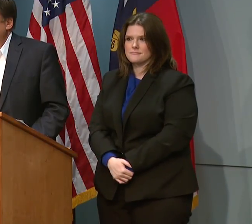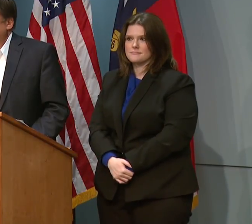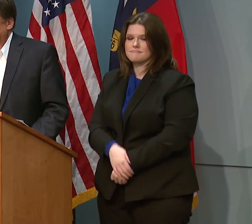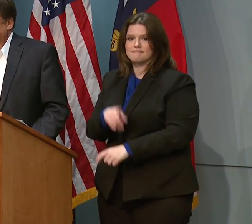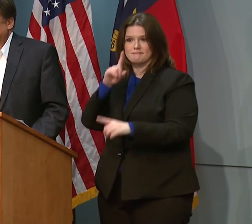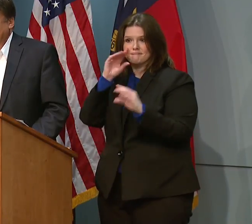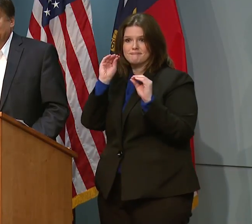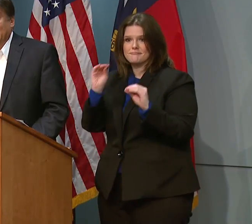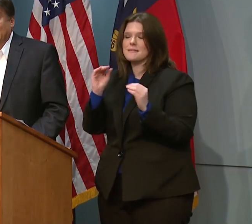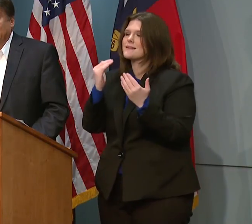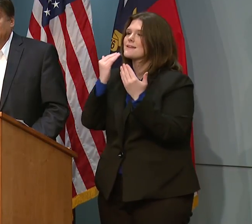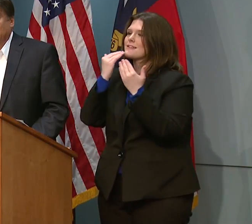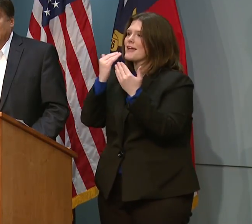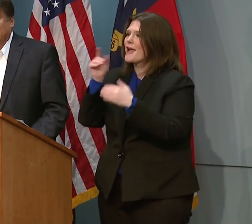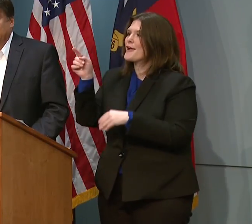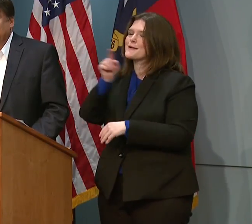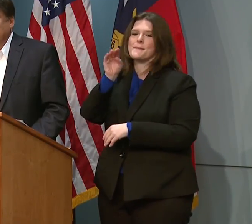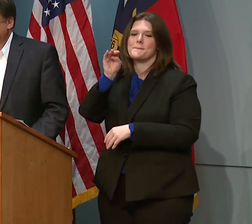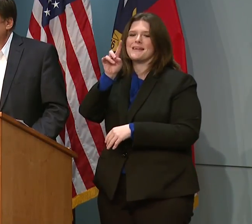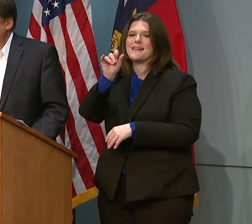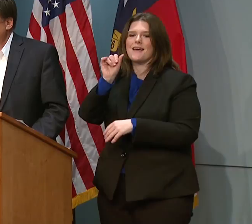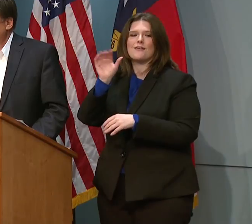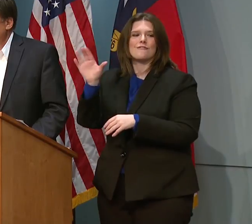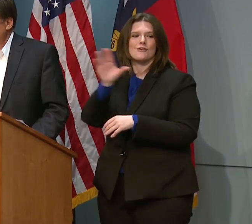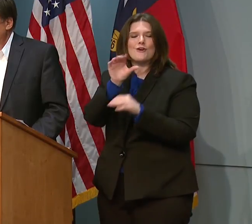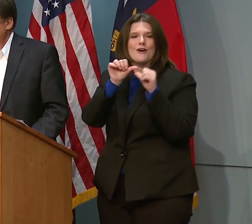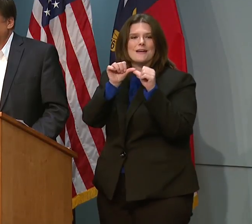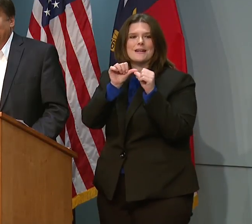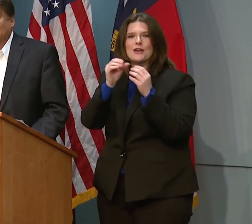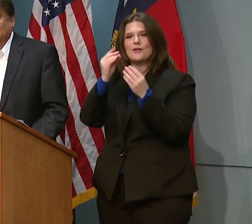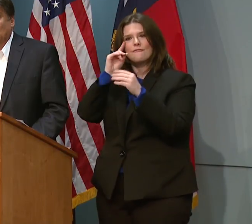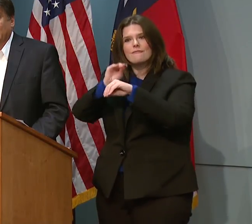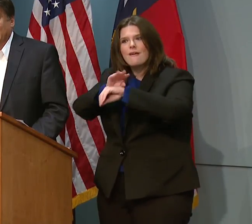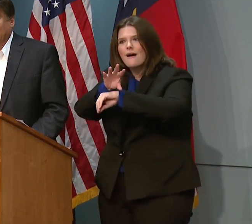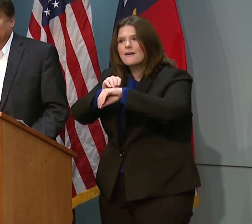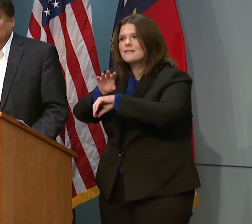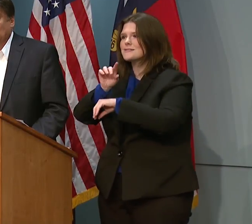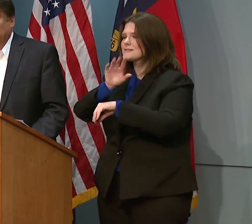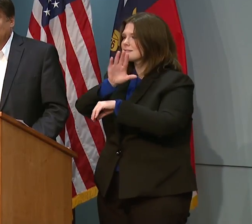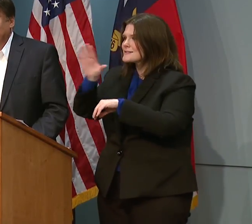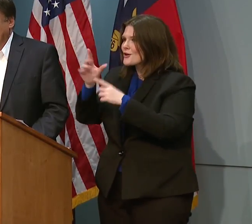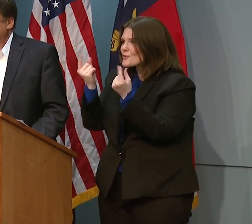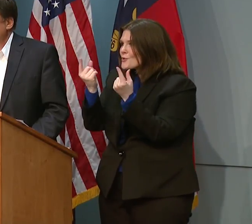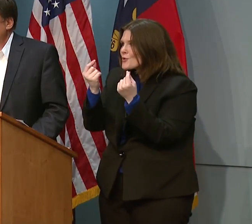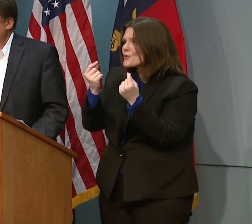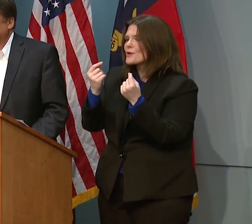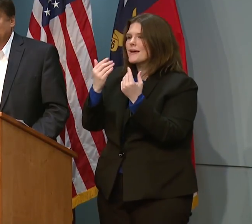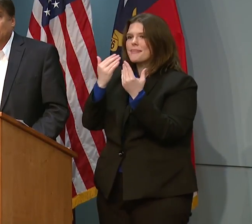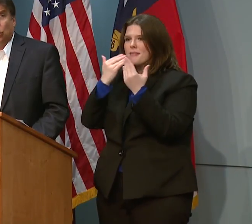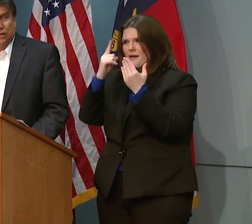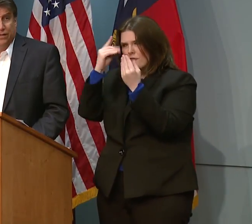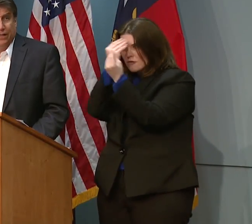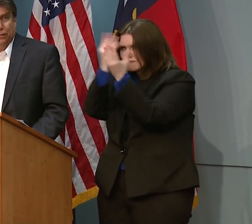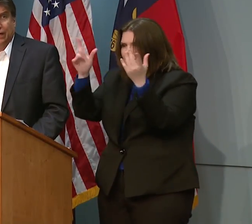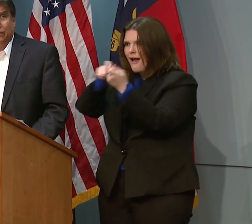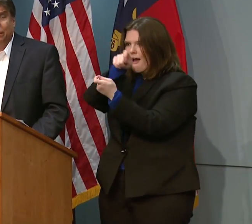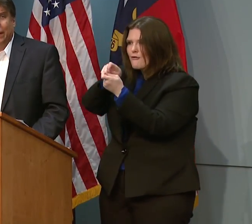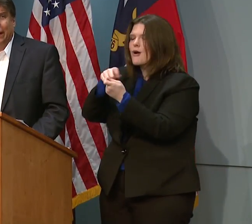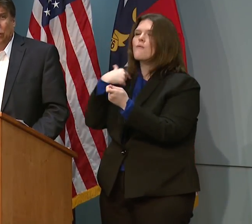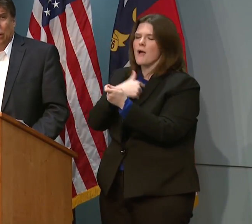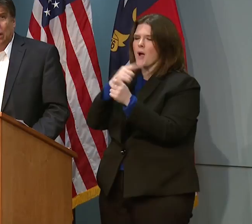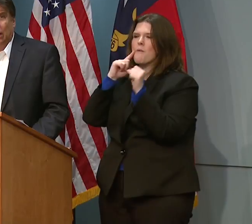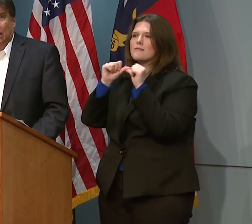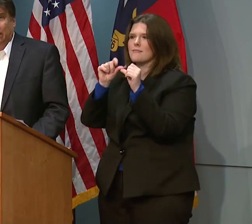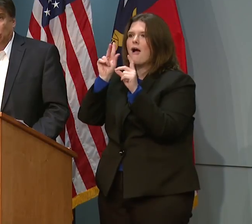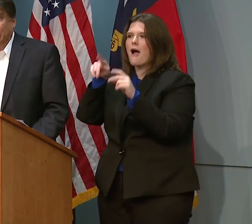Seeing none, I'd like to thank the media for continuing to give people advice on what they need to do and give them accurate information. We'll continue to give